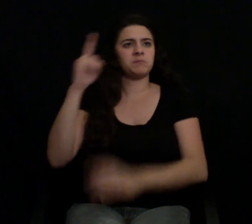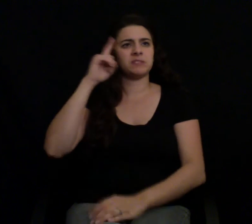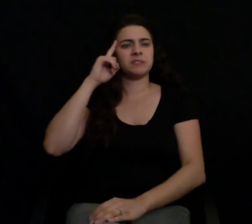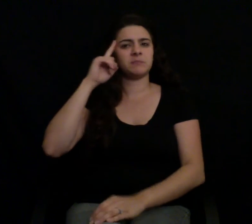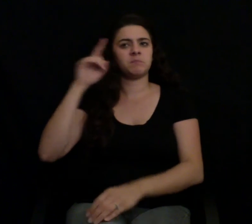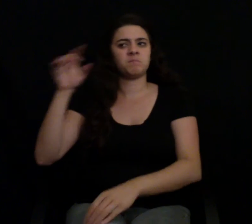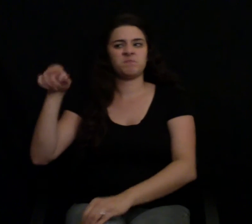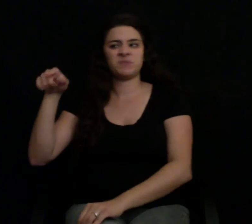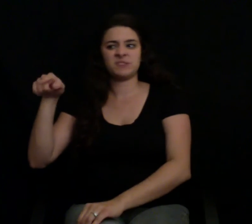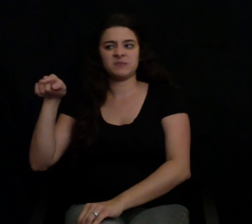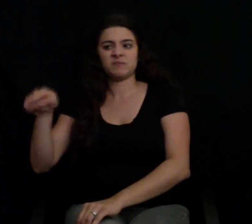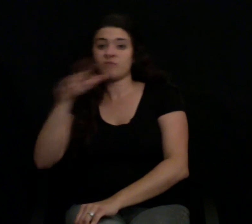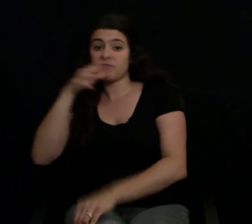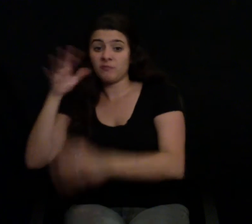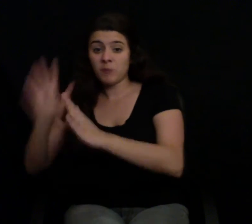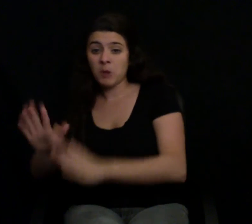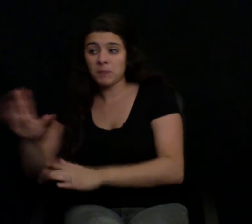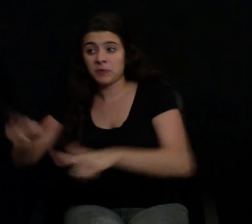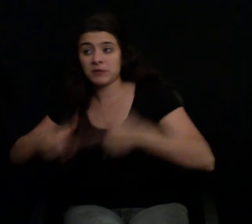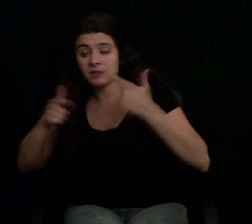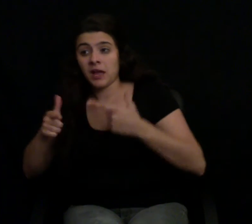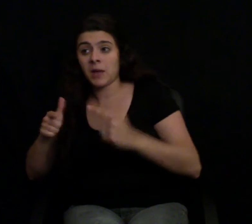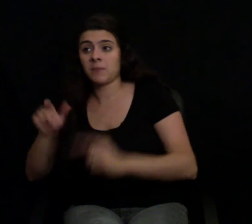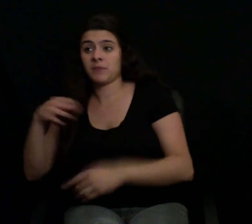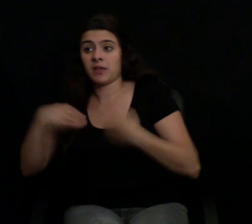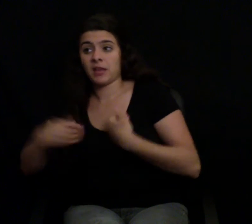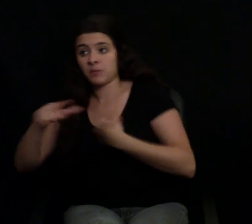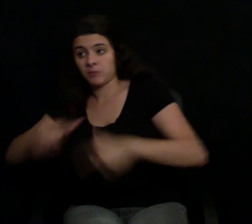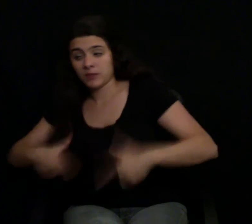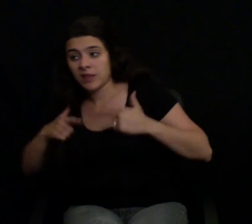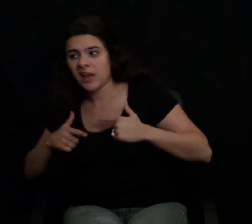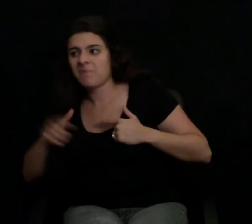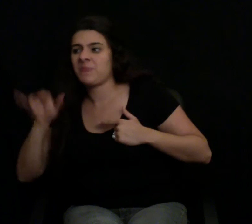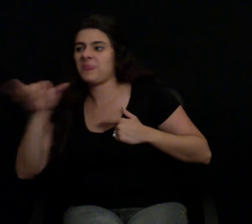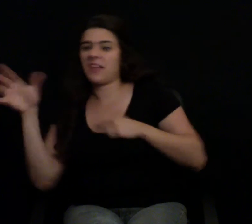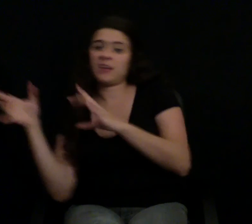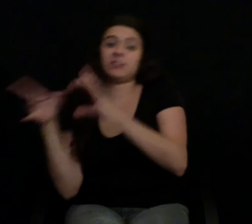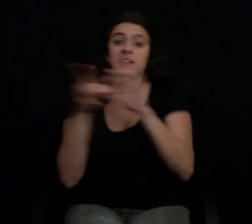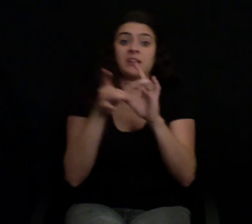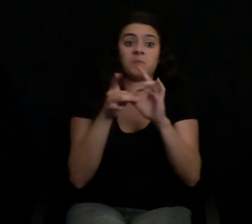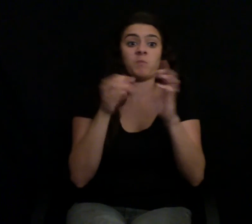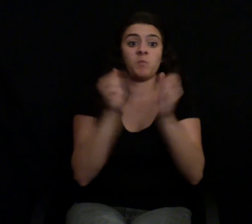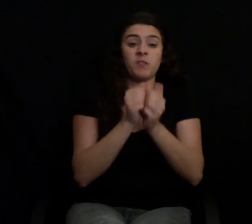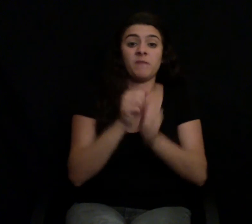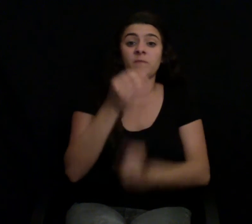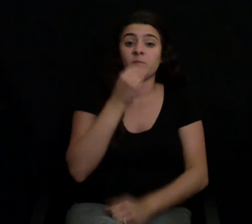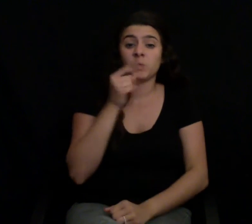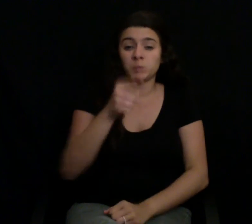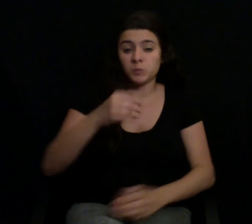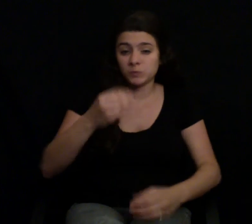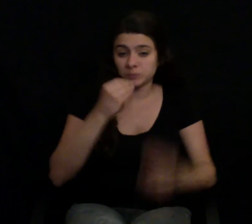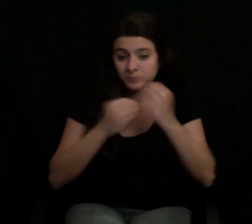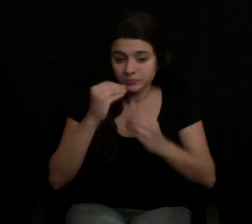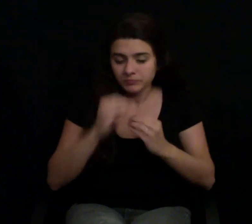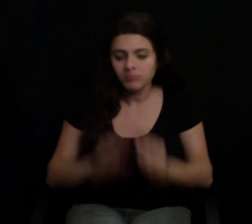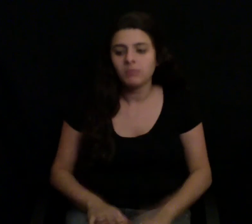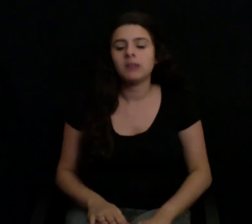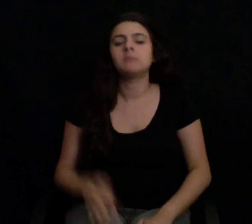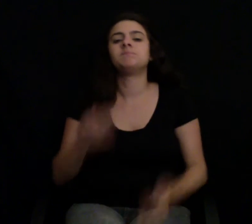They have to say, you know, I won't stand for this. I won't cooperate with an unjust food system. And through their food choices, they